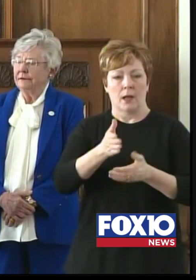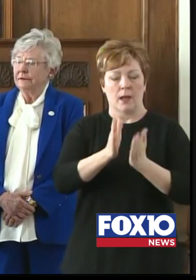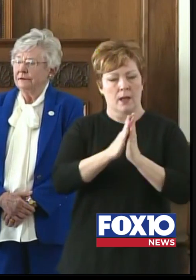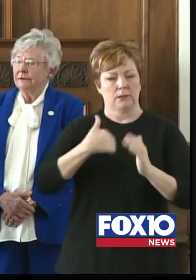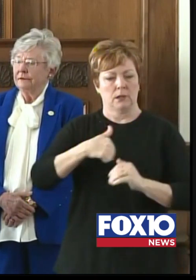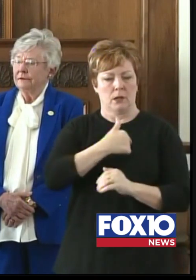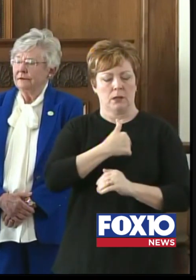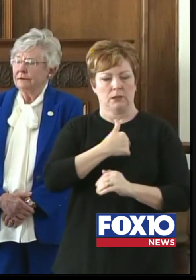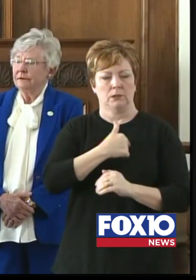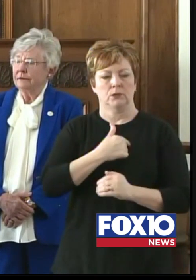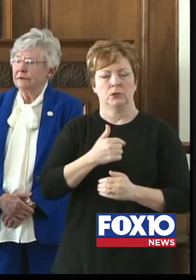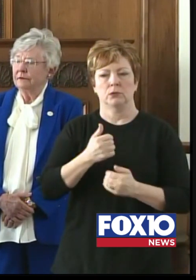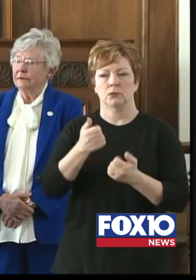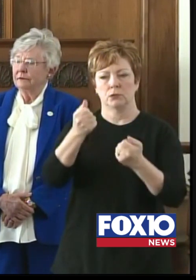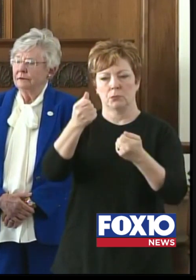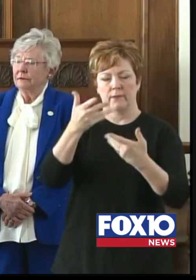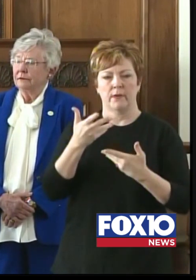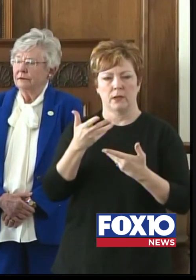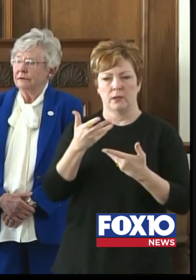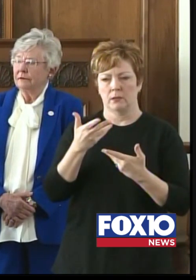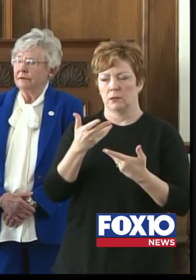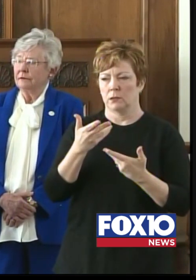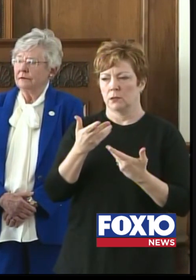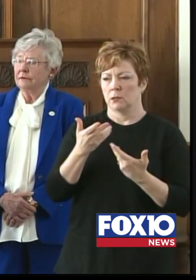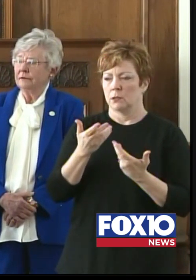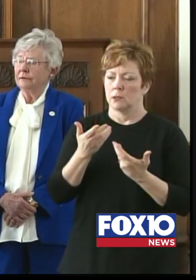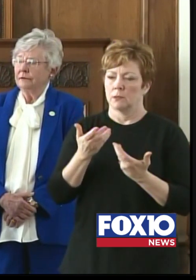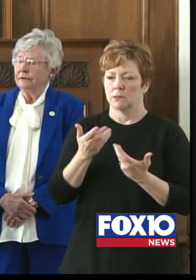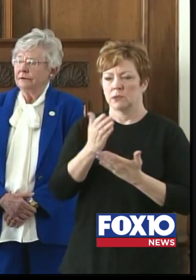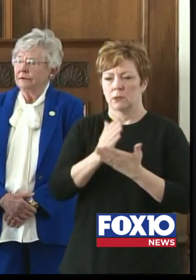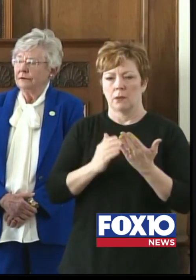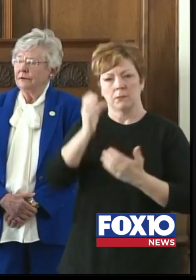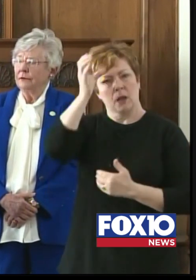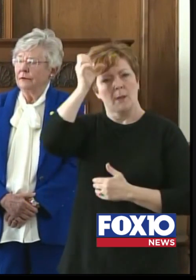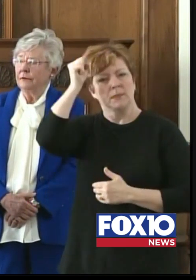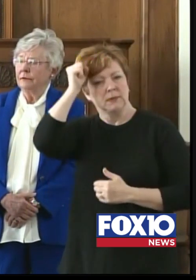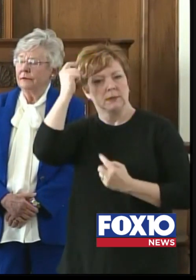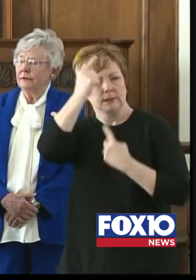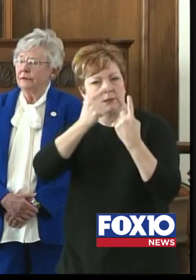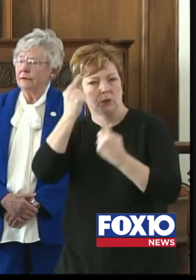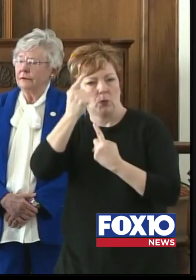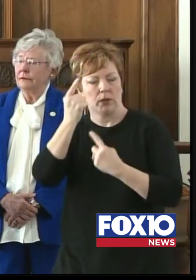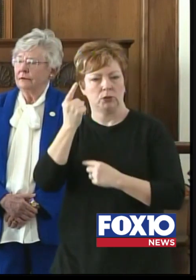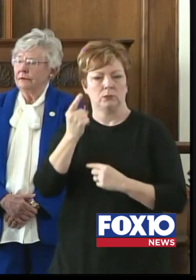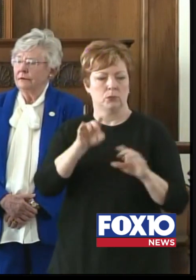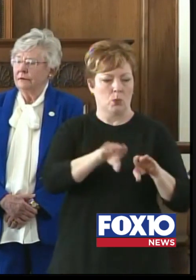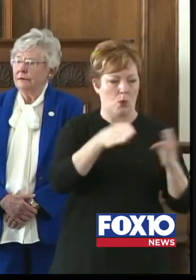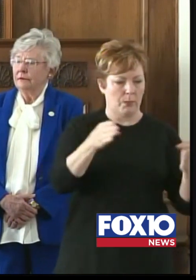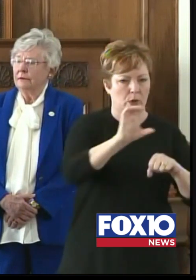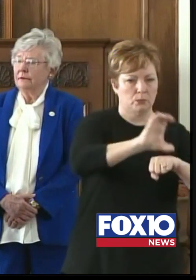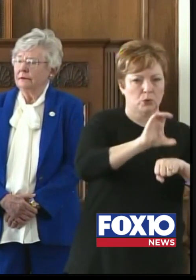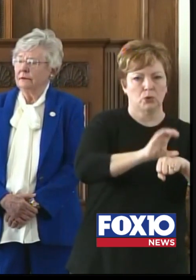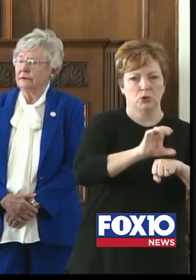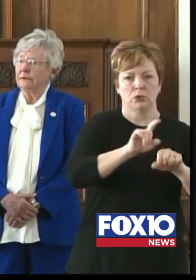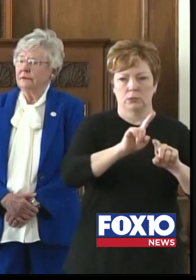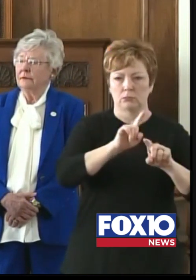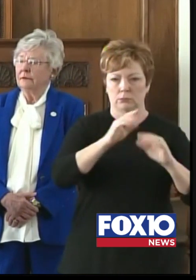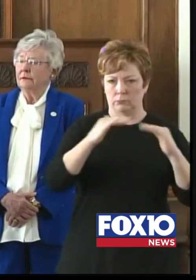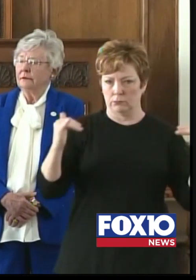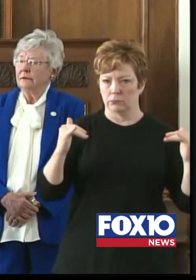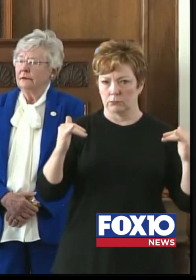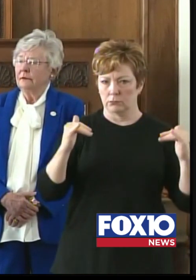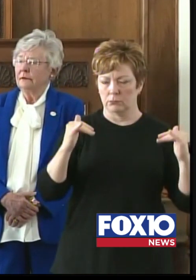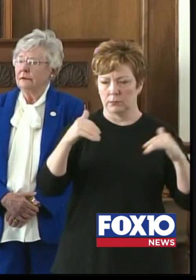Governor Ivey some helpful and common sense considerations for reopening houses of worship across Alabama in accordance